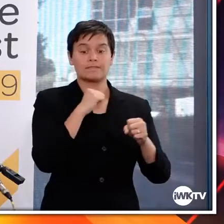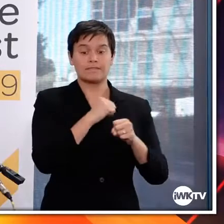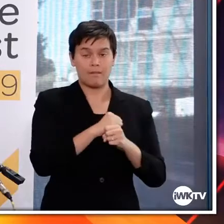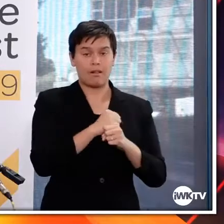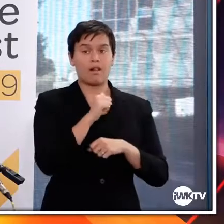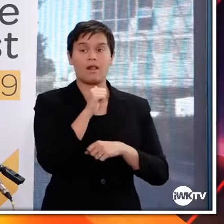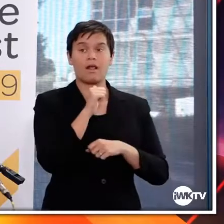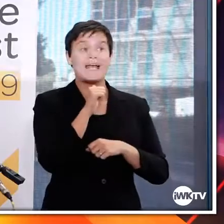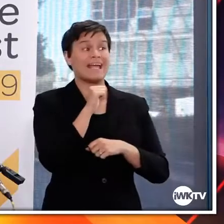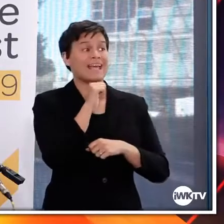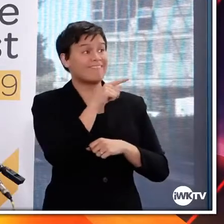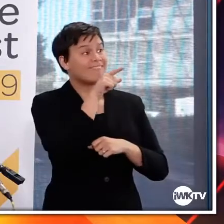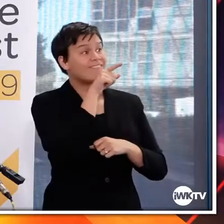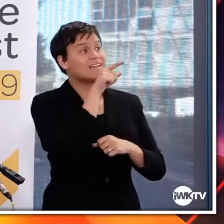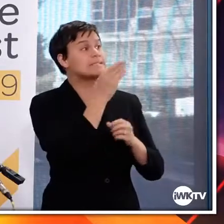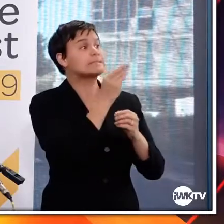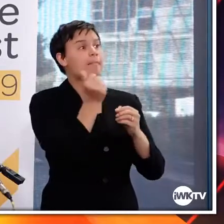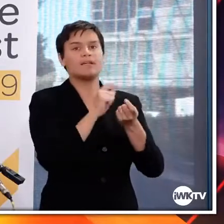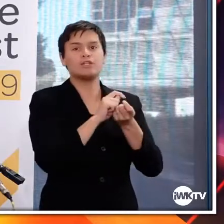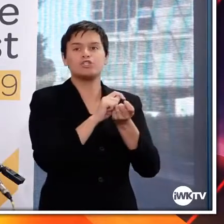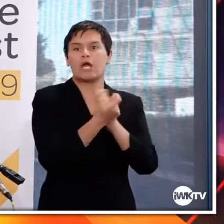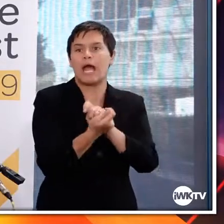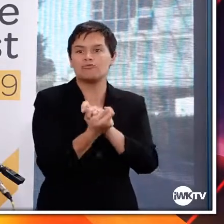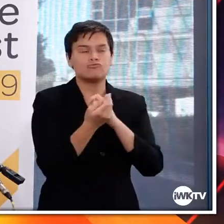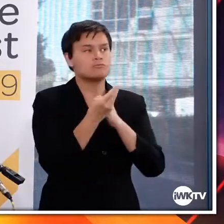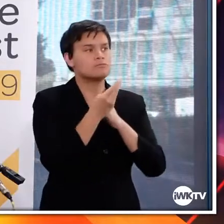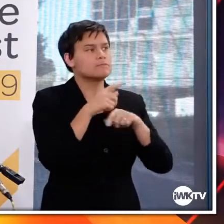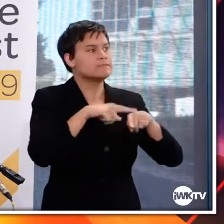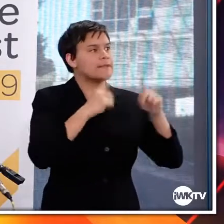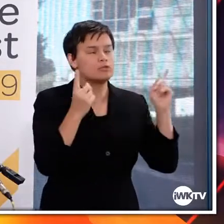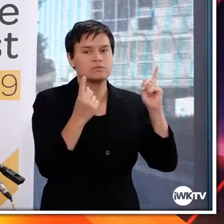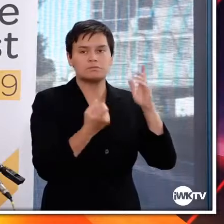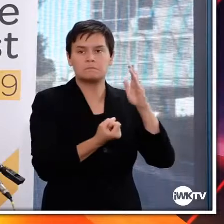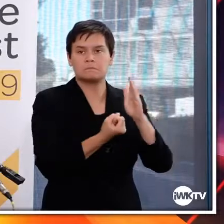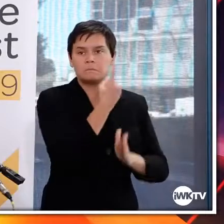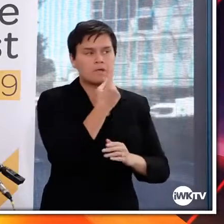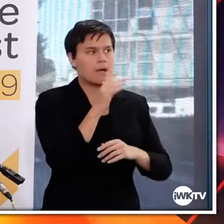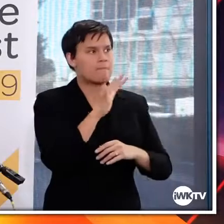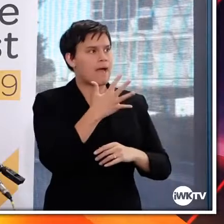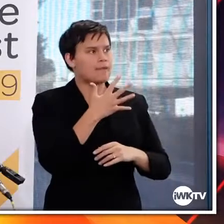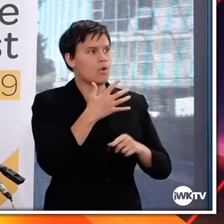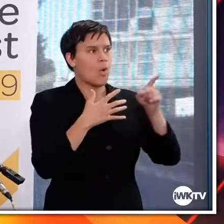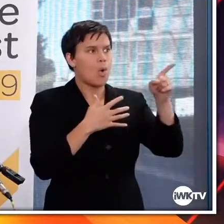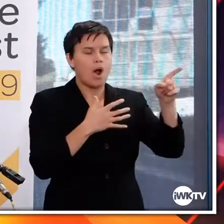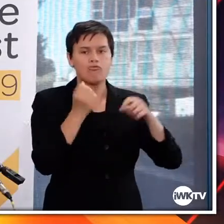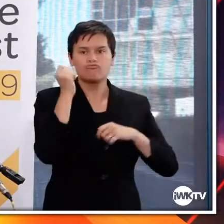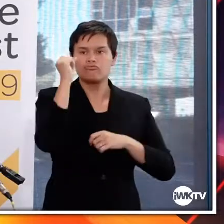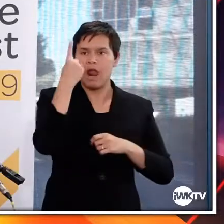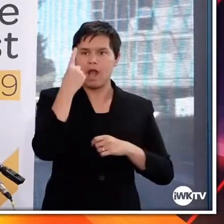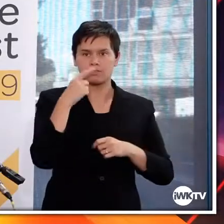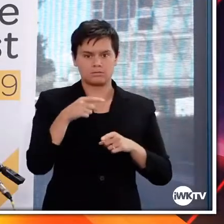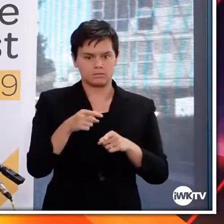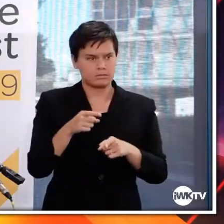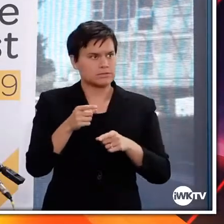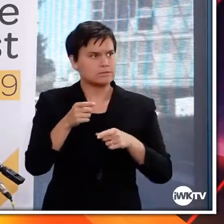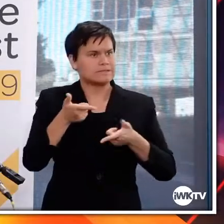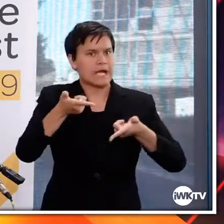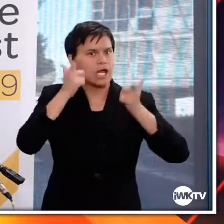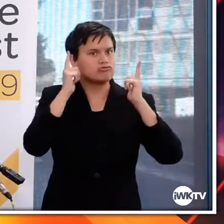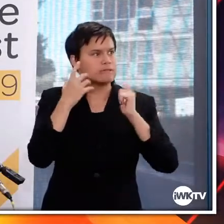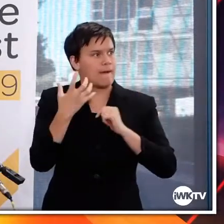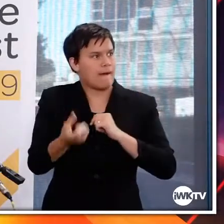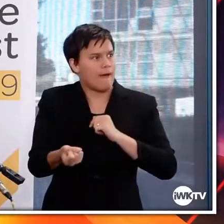as soon as they know if there are any possible safety concerns from around the world. So it's very helpful for us.